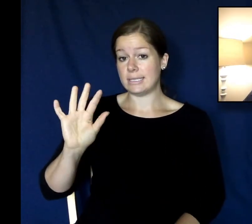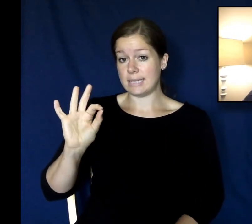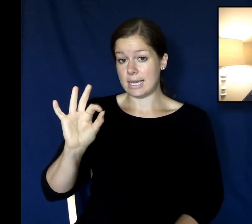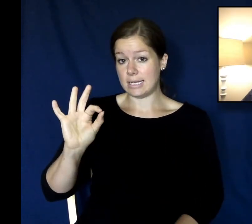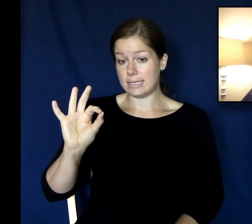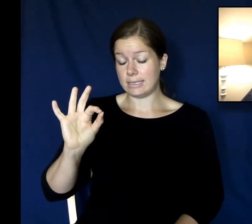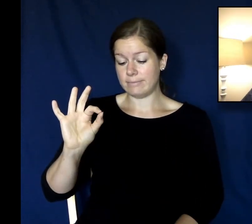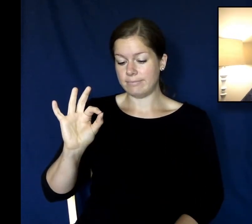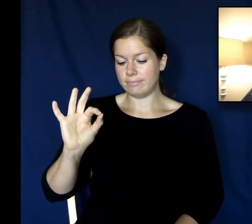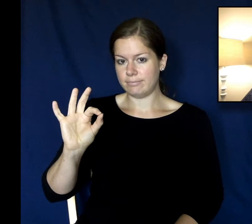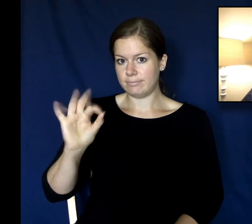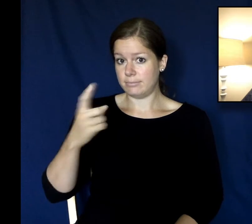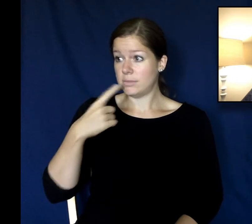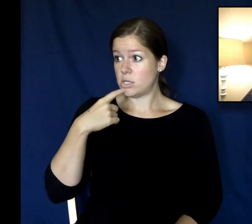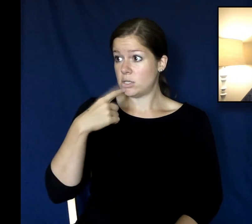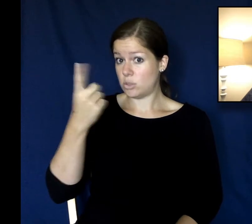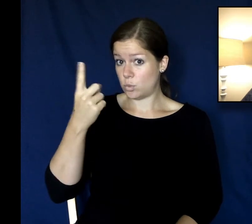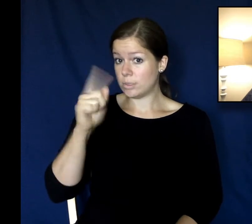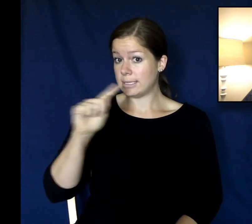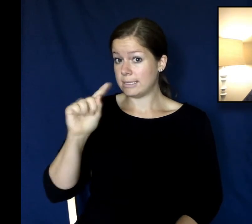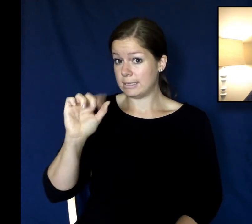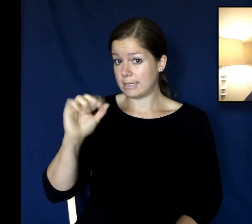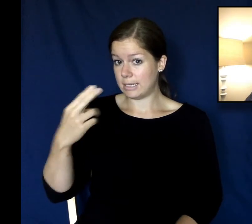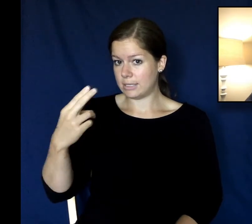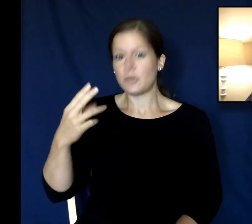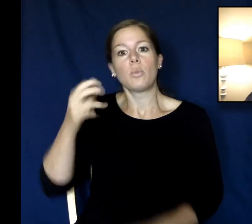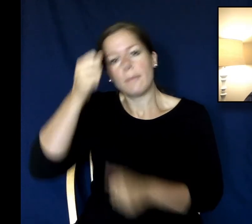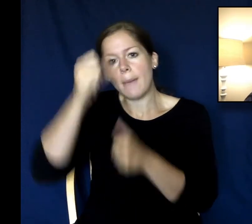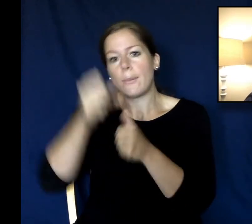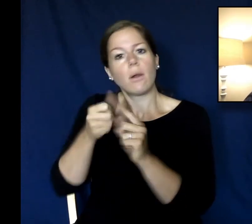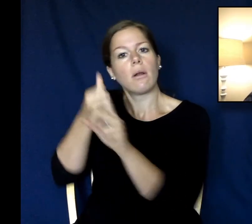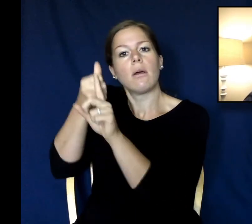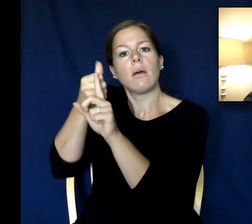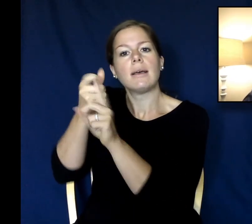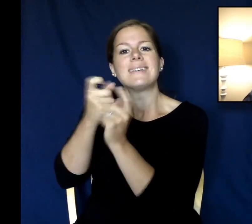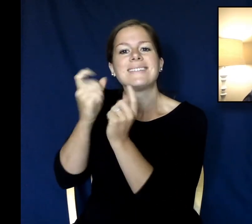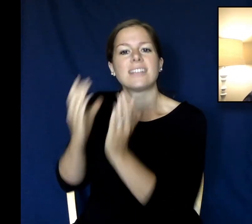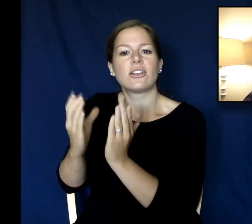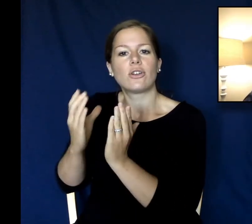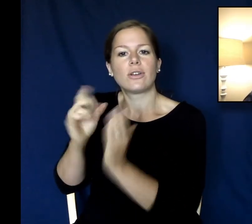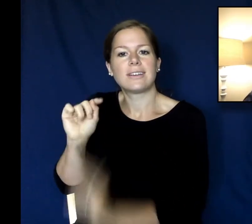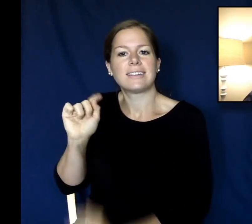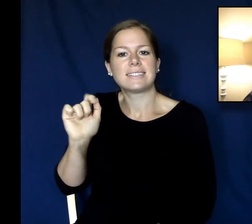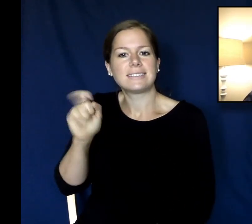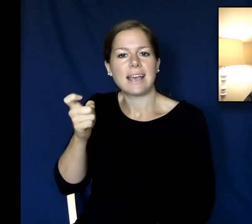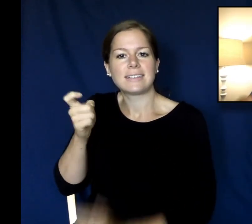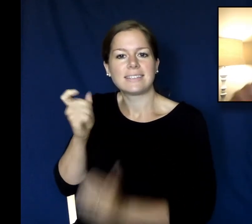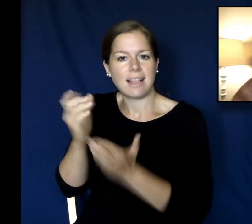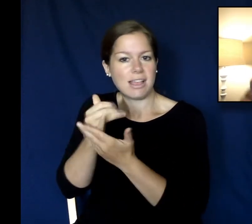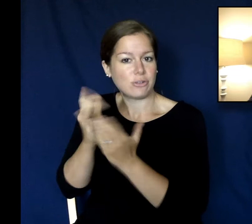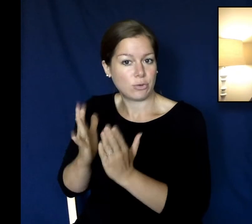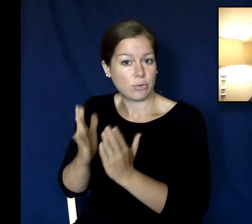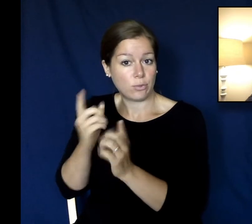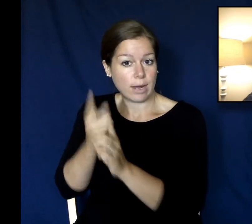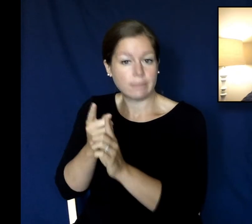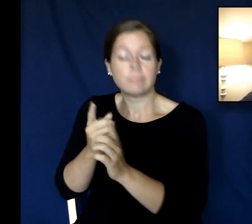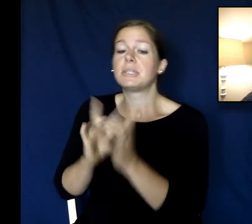uh talking to Zacchaeus now remember he's a tax collector he's a sinner right Jesus says this